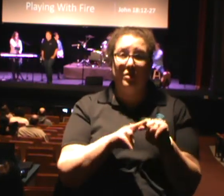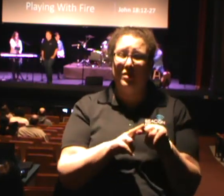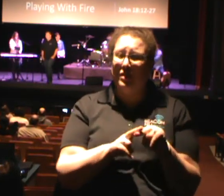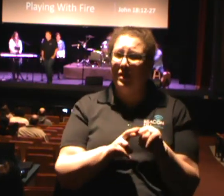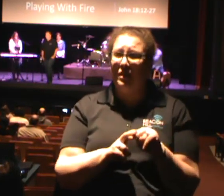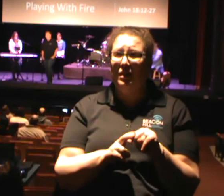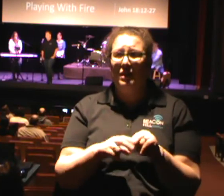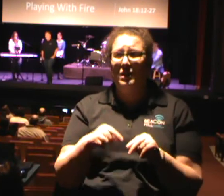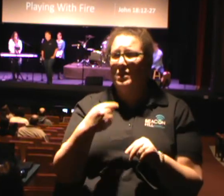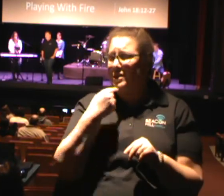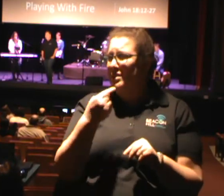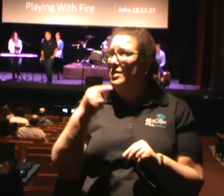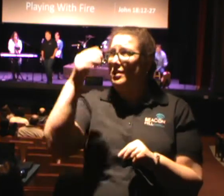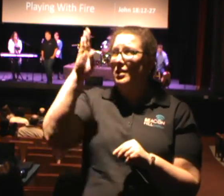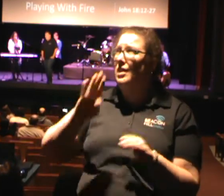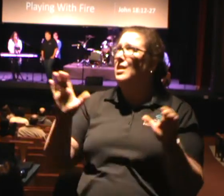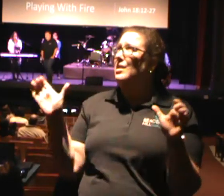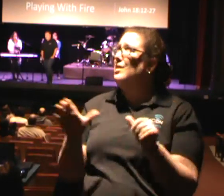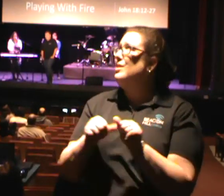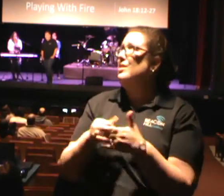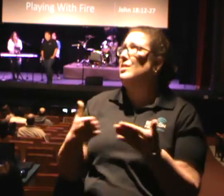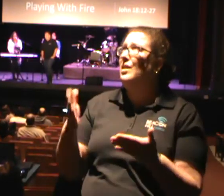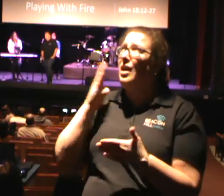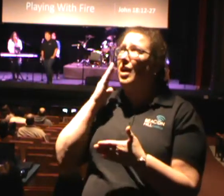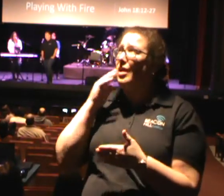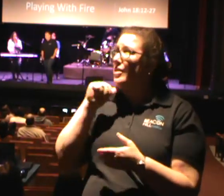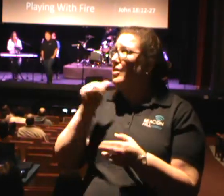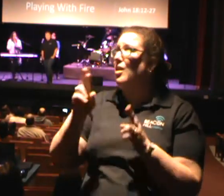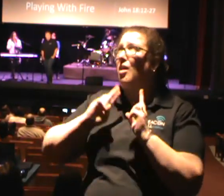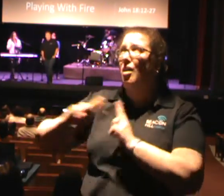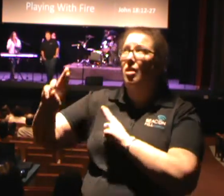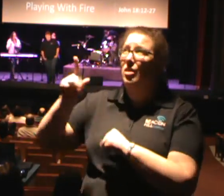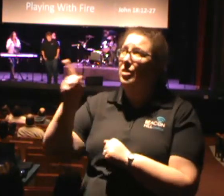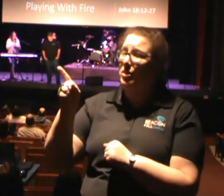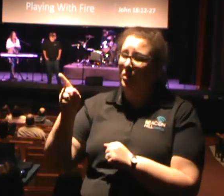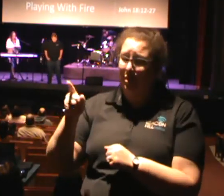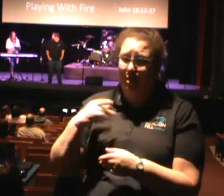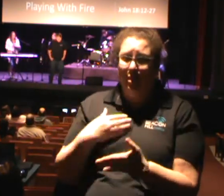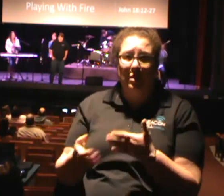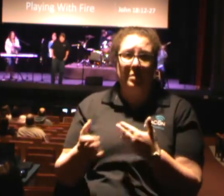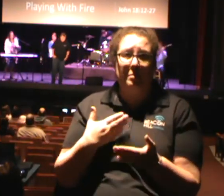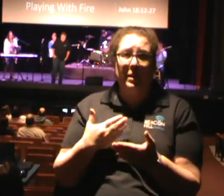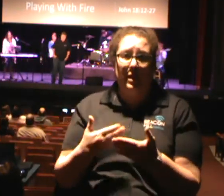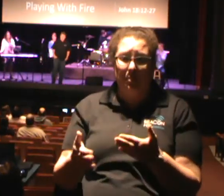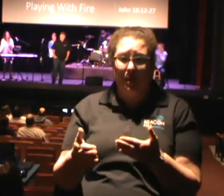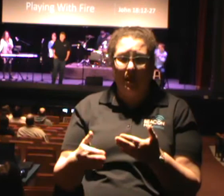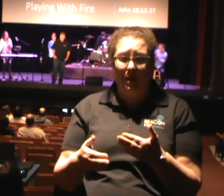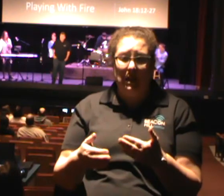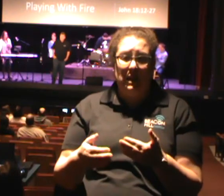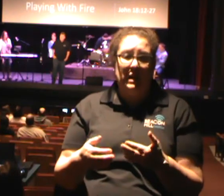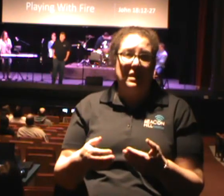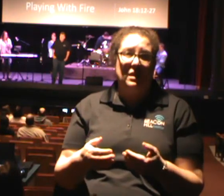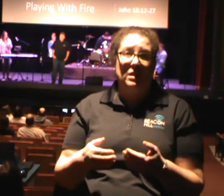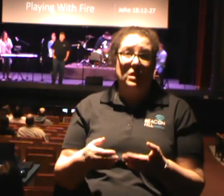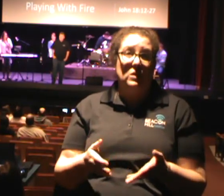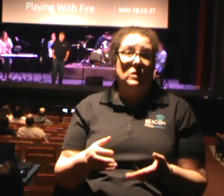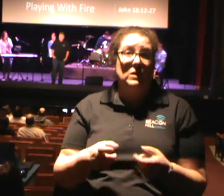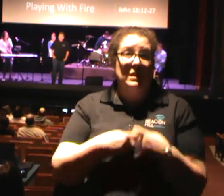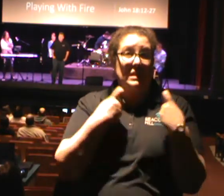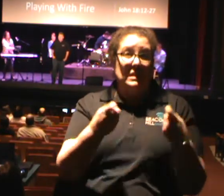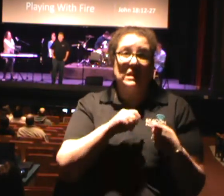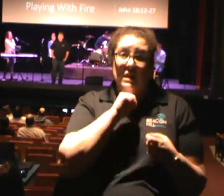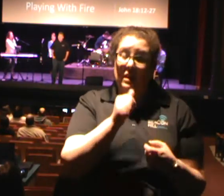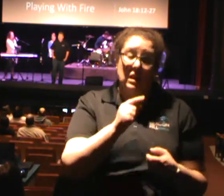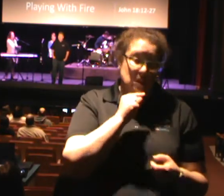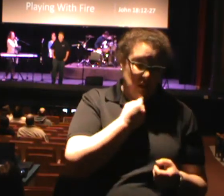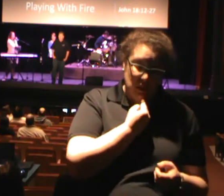God, you know, I've done things in my life that I know doesn't honor you. Maybe I have taken sins so lightly in my life. And Lord,